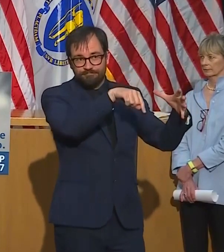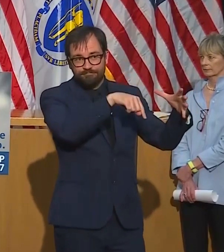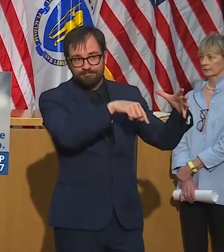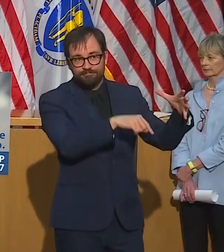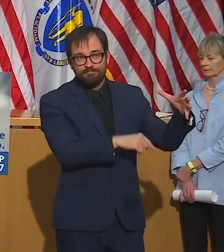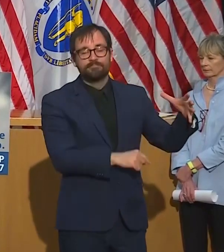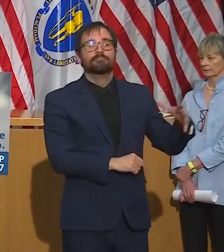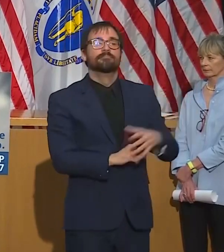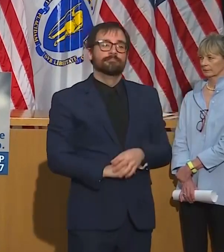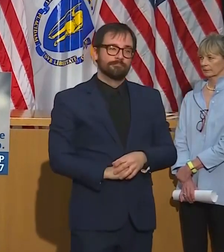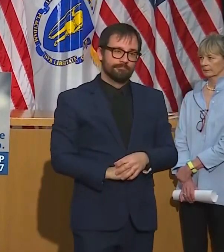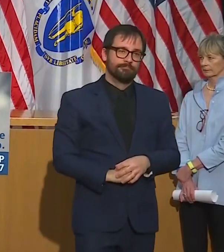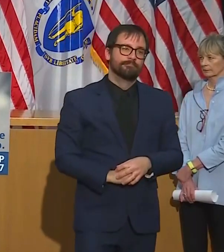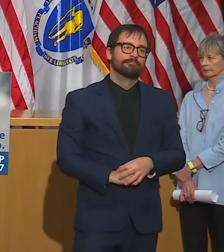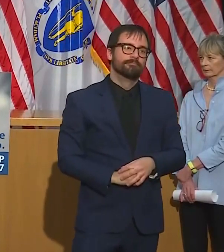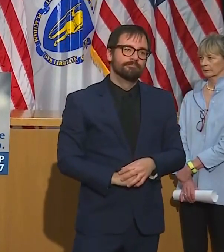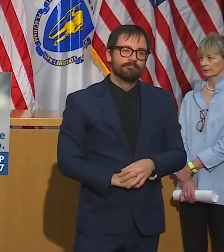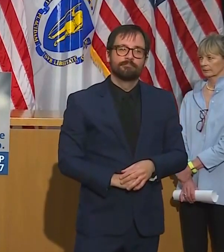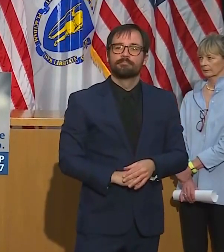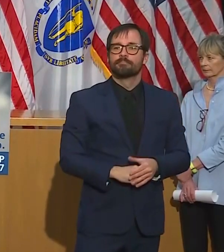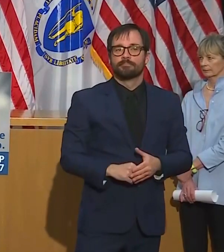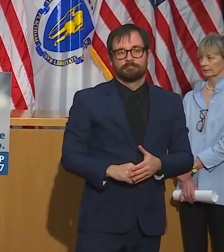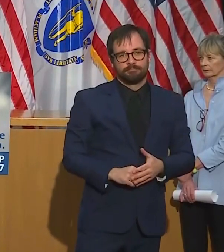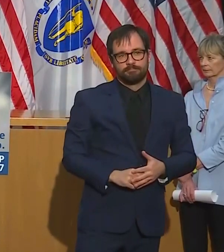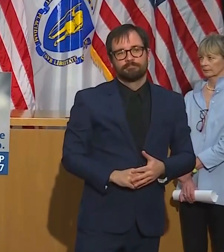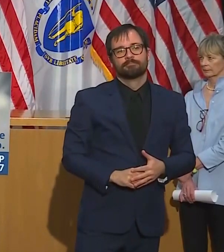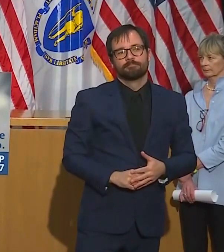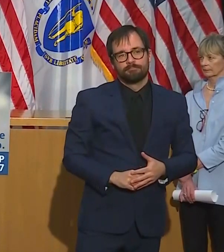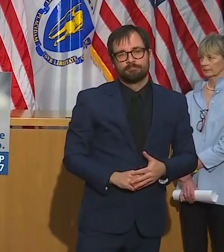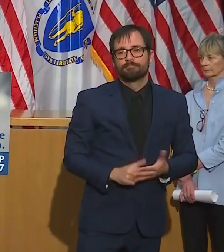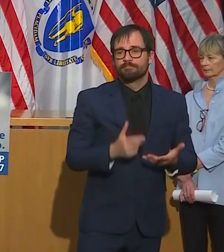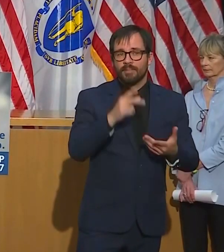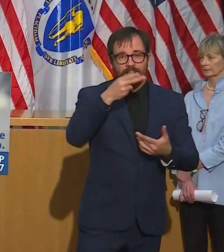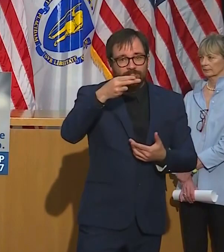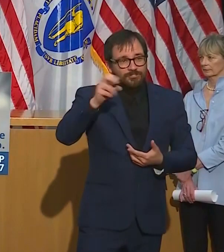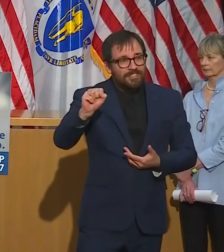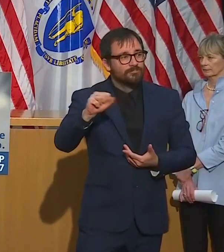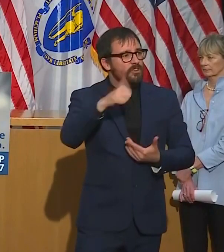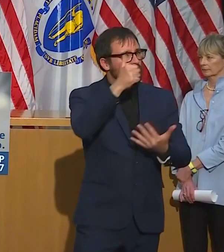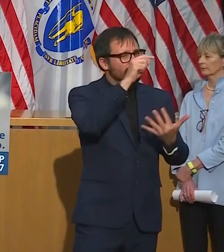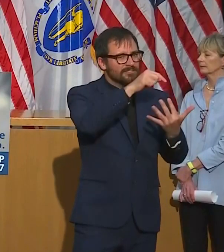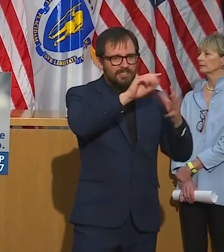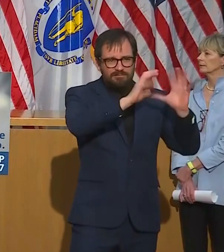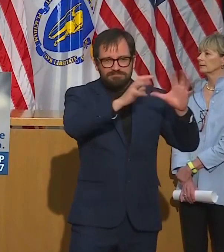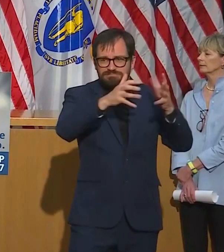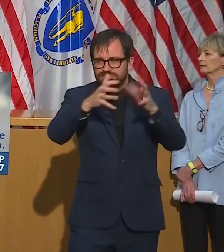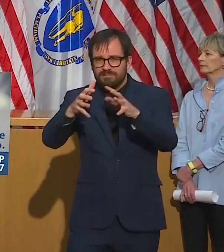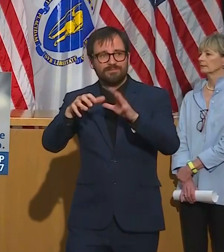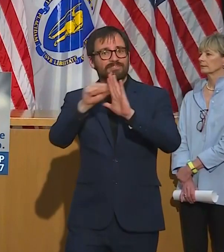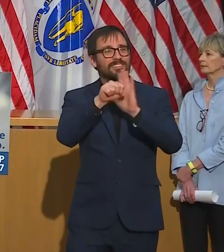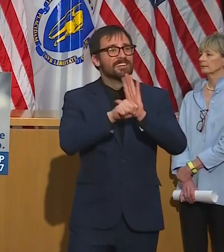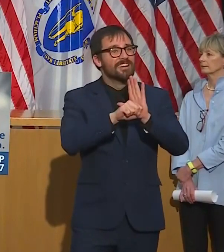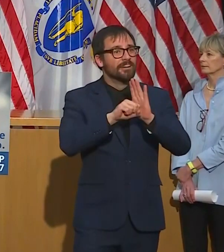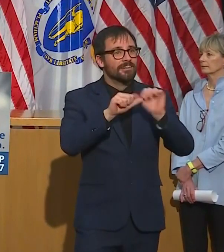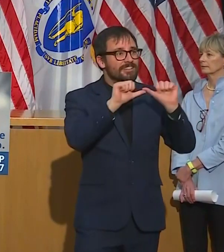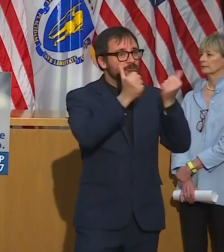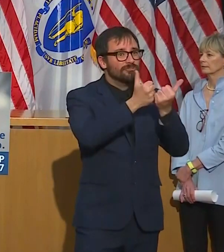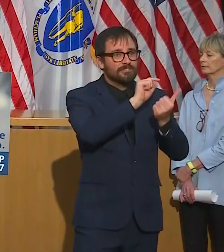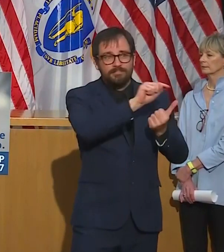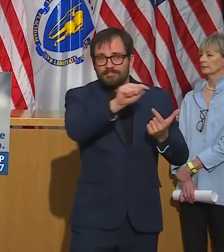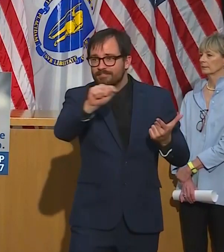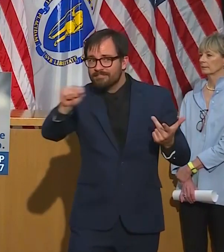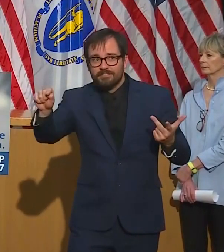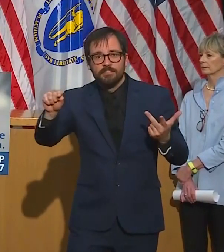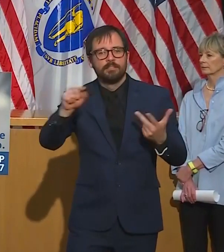in our parks. These are all the folks who are showing up every day to work on your behalf and to make sure that we